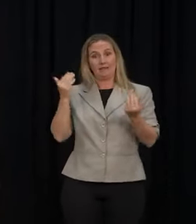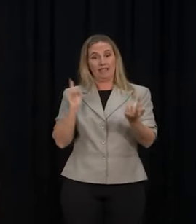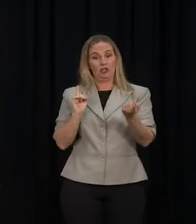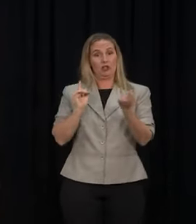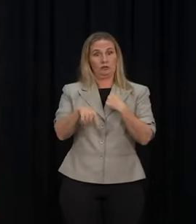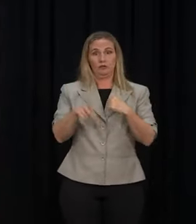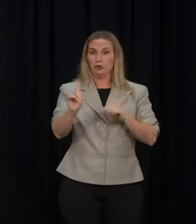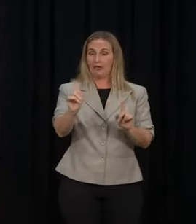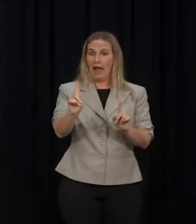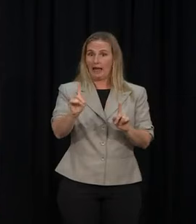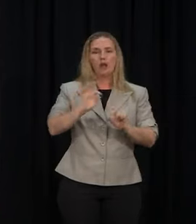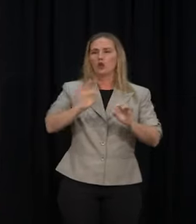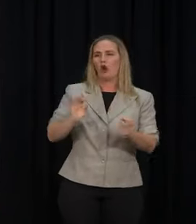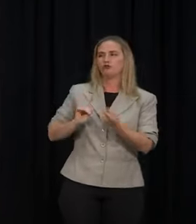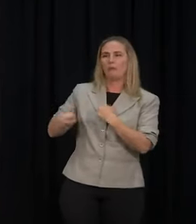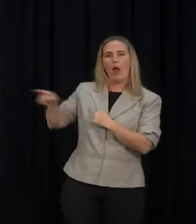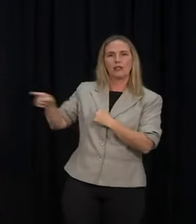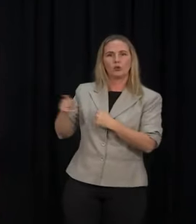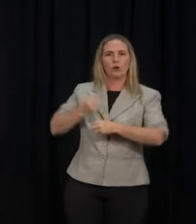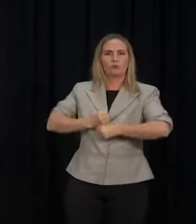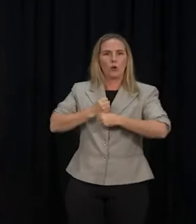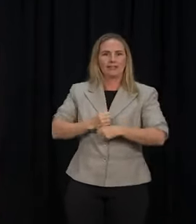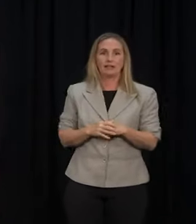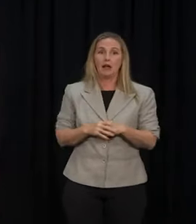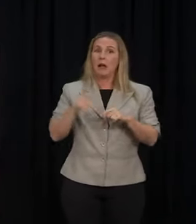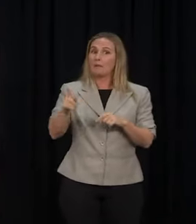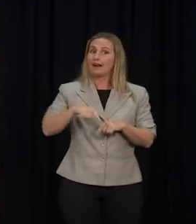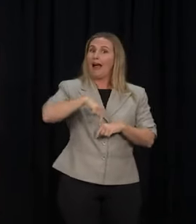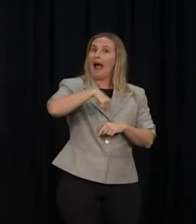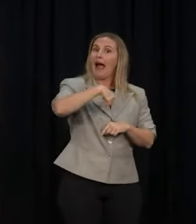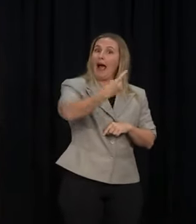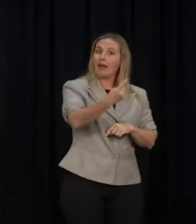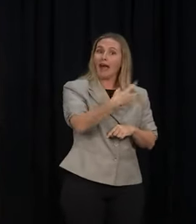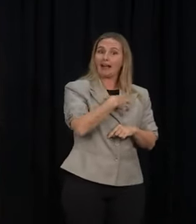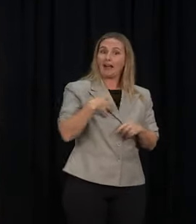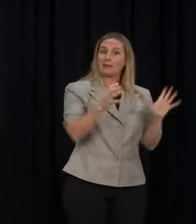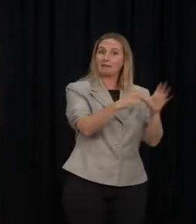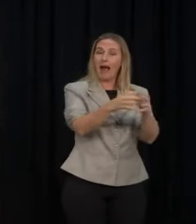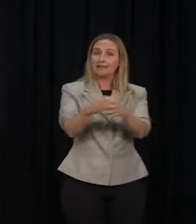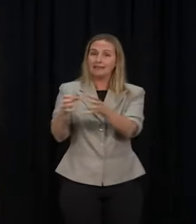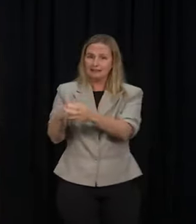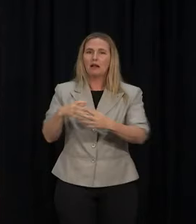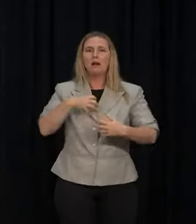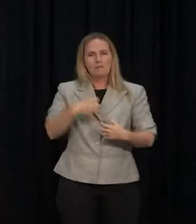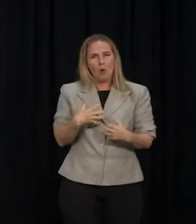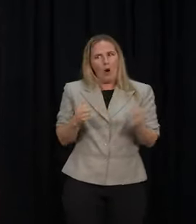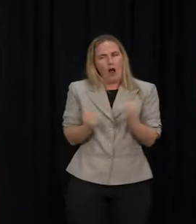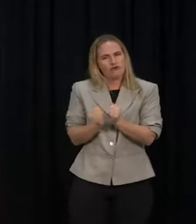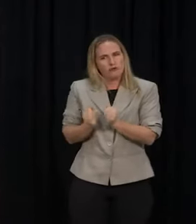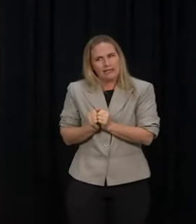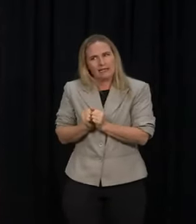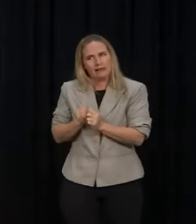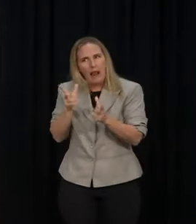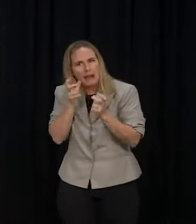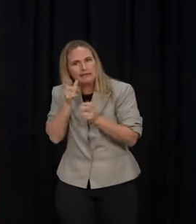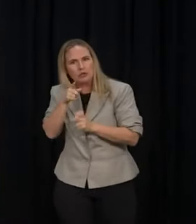the opposition parties taking a more sympathetic view to what the protesters are advocating for, have you felt pressure to